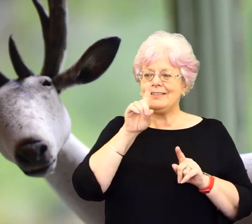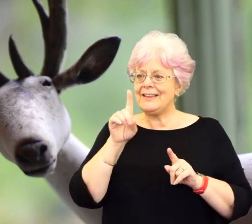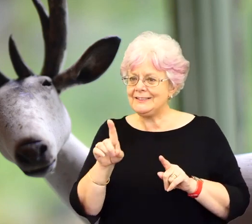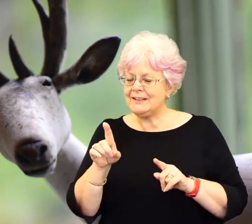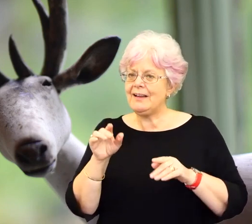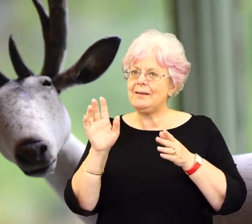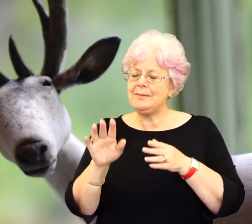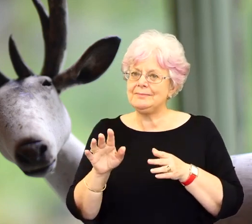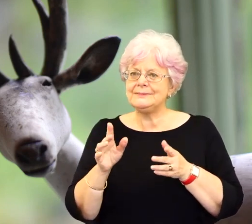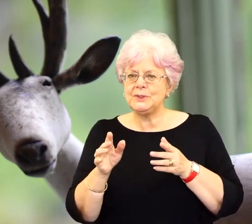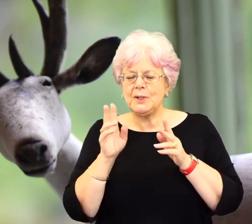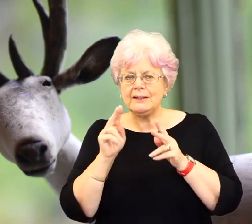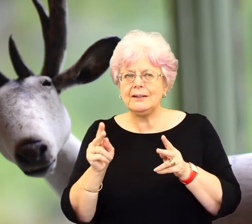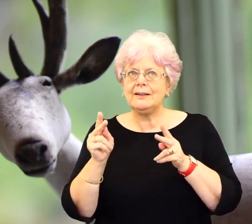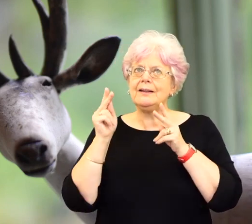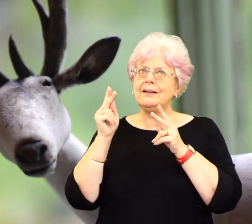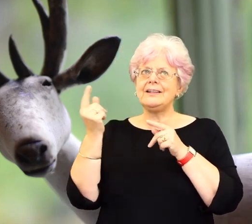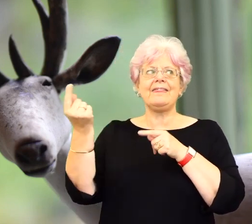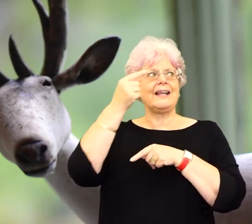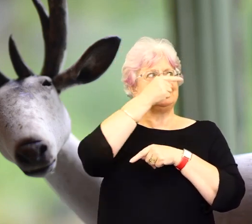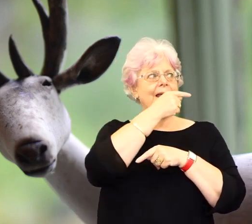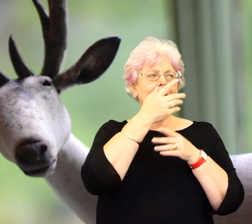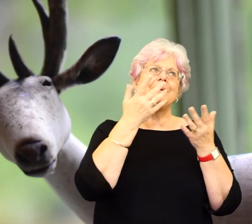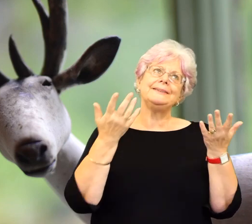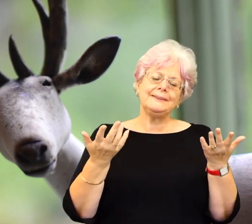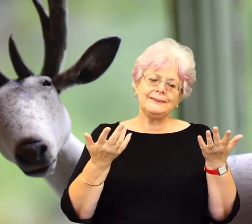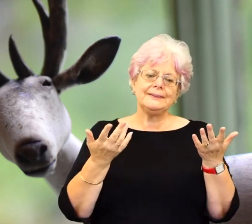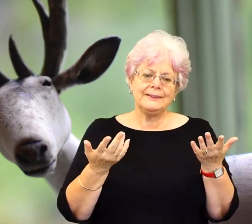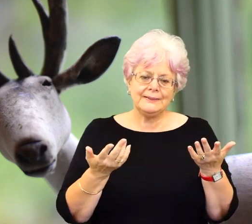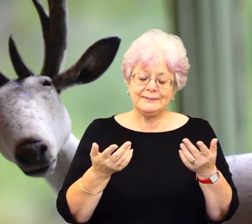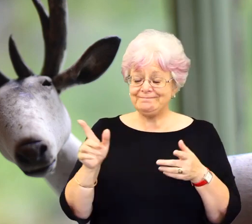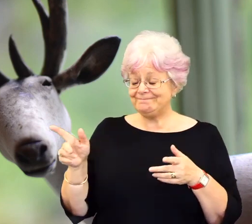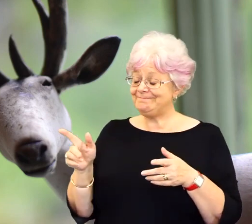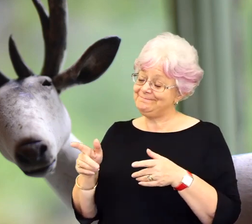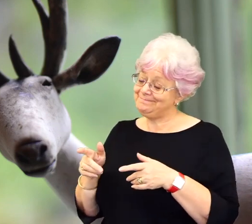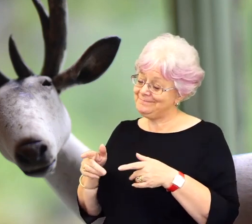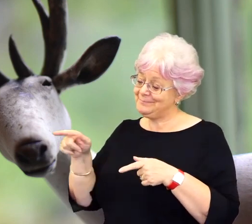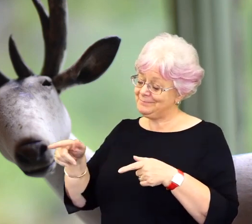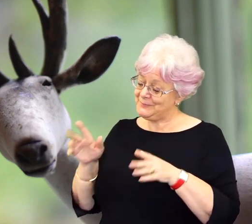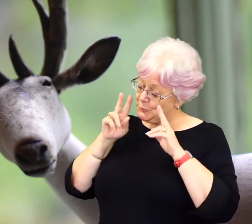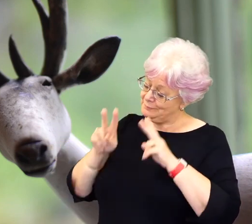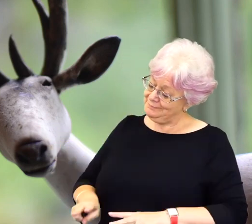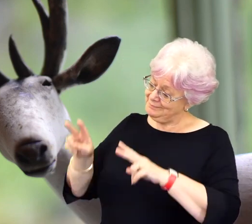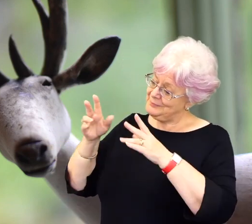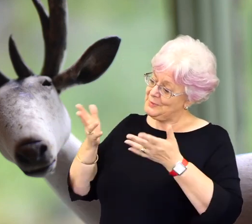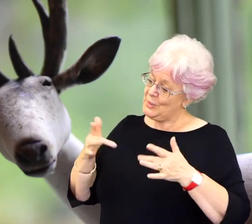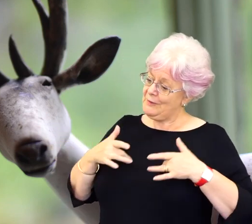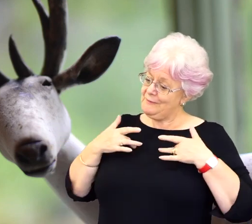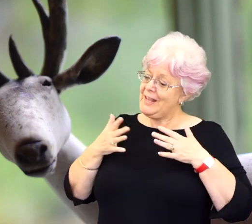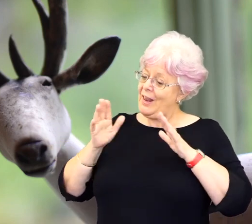resonances later on. Yes. At the time, and you seem very, well, obviously, you're at home here, this is home and